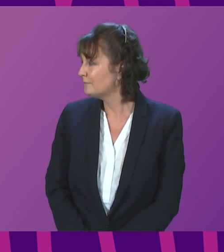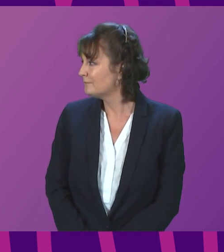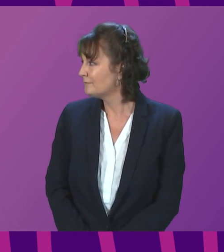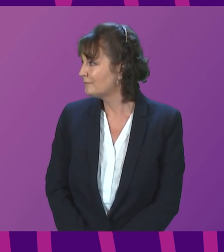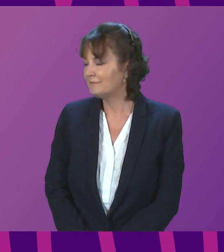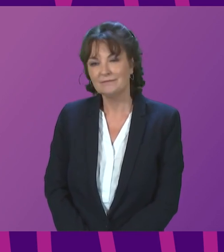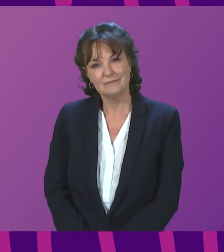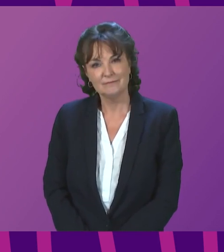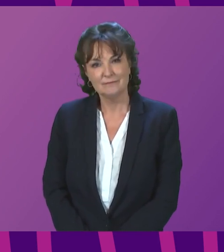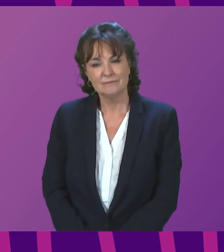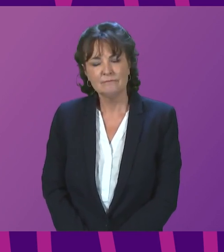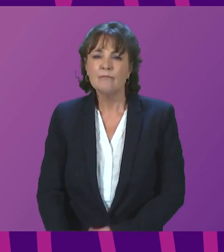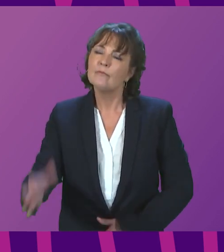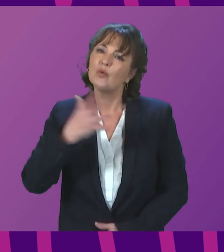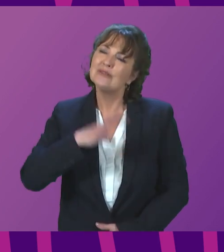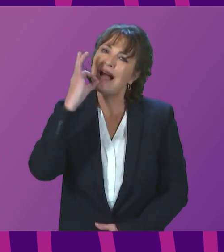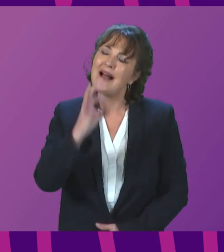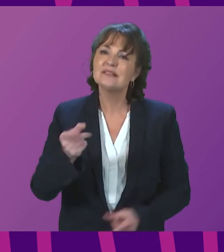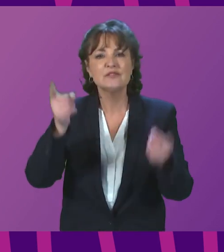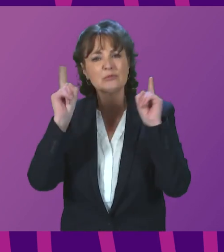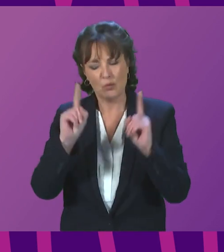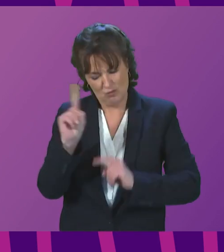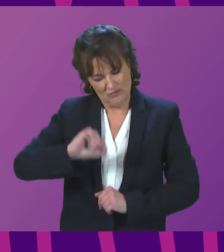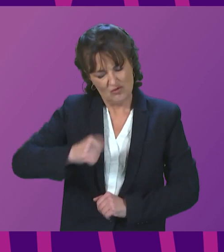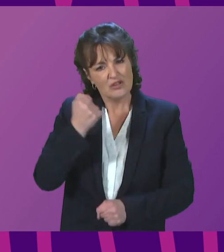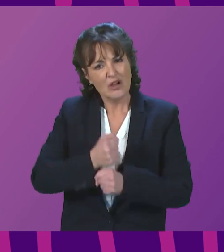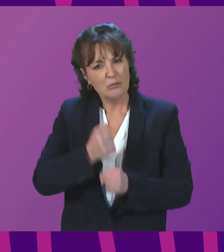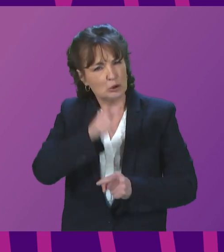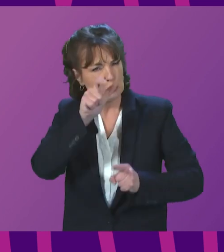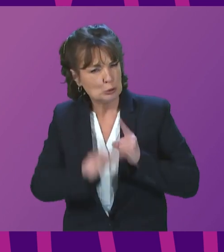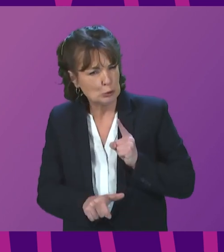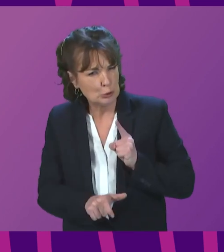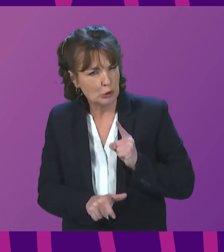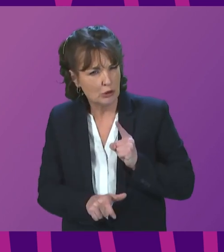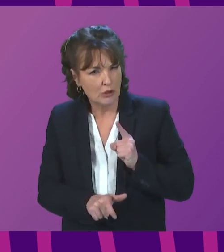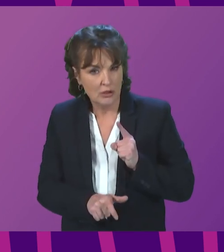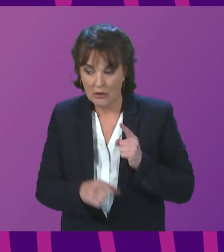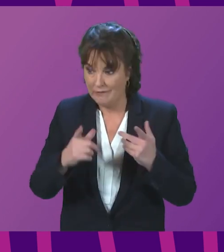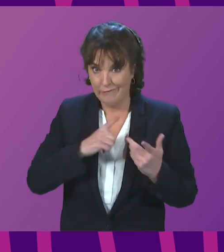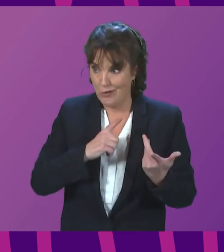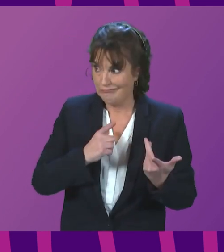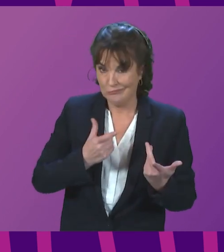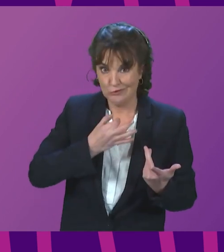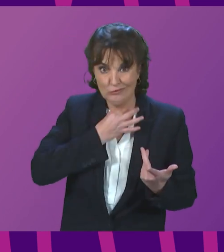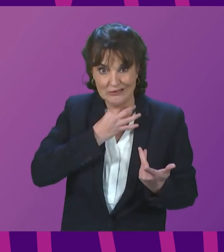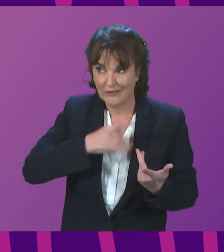To ask the First Minister what the Scottish Government will do to mitigate the impact of volatile gas prices.